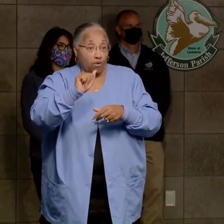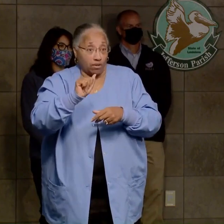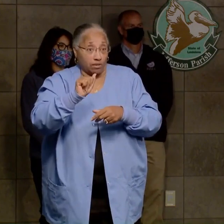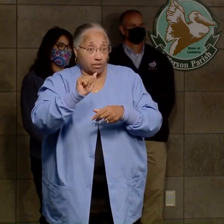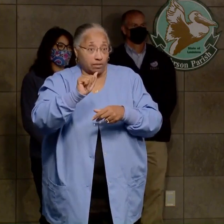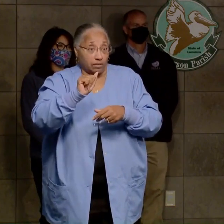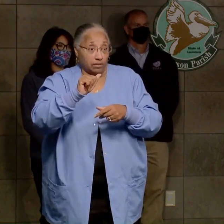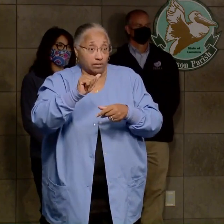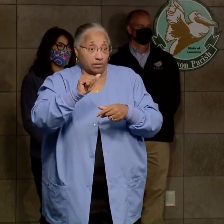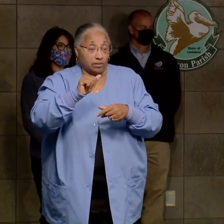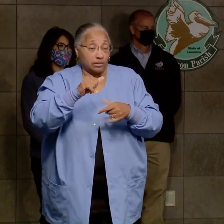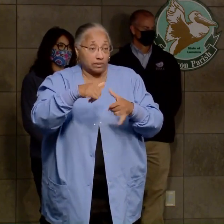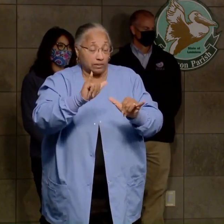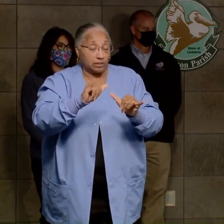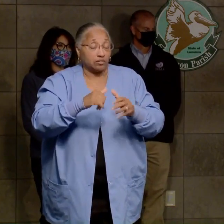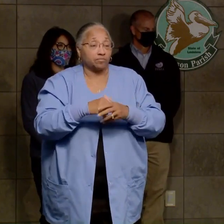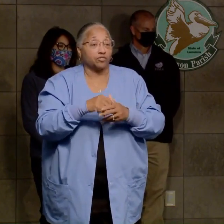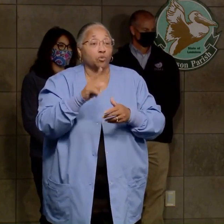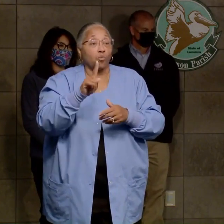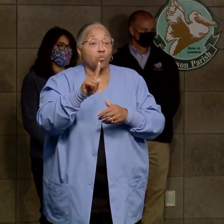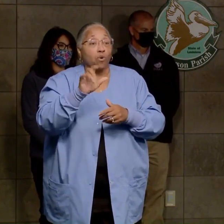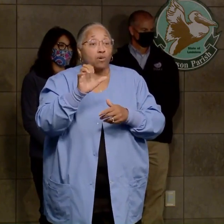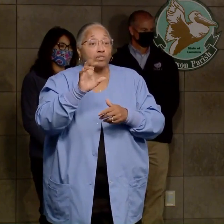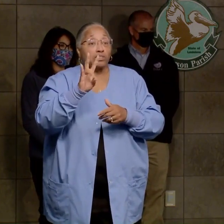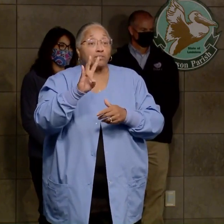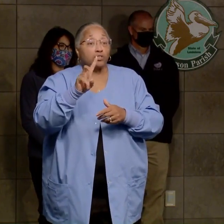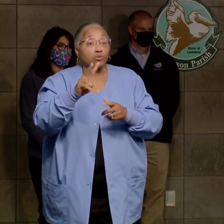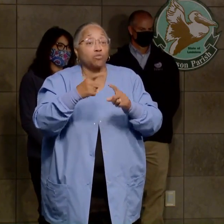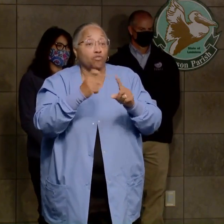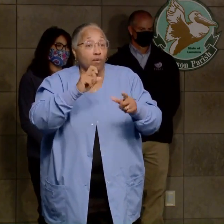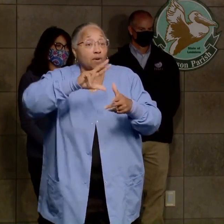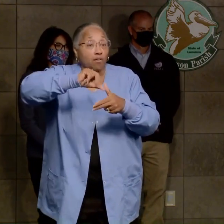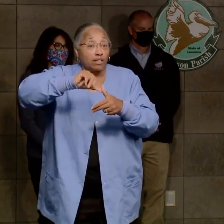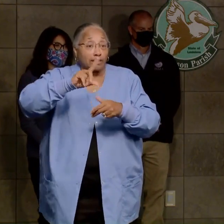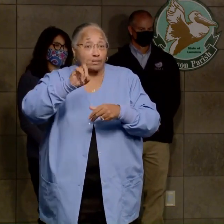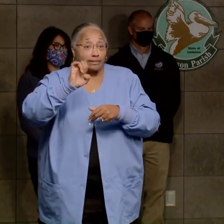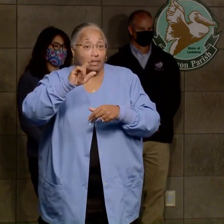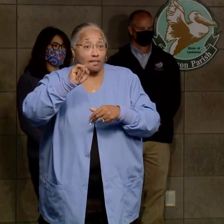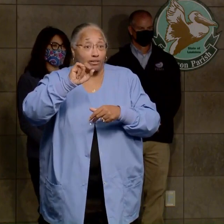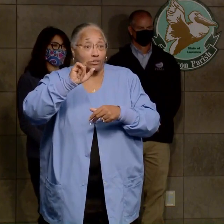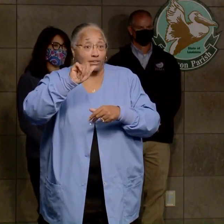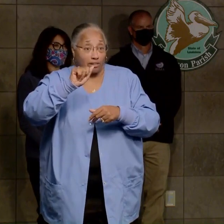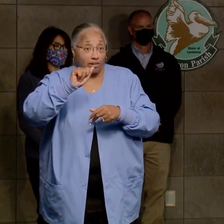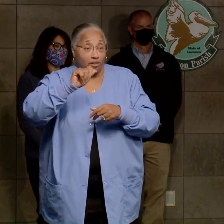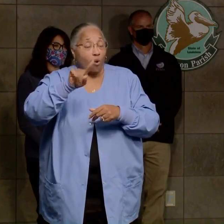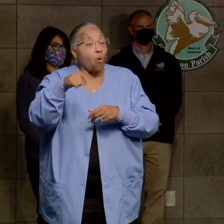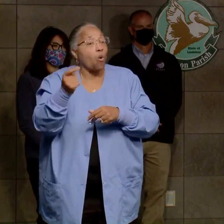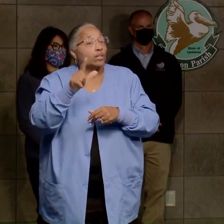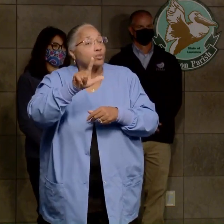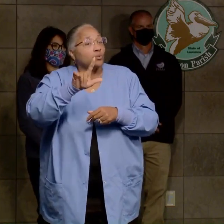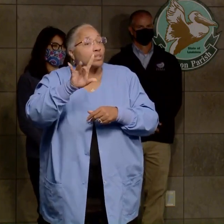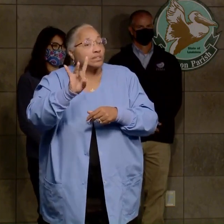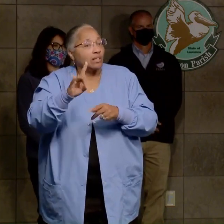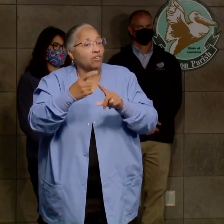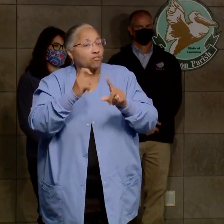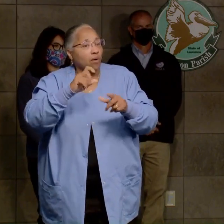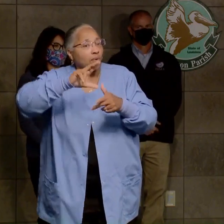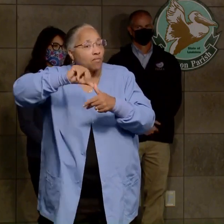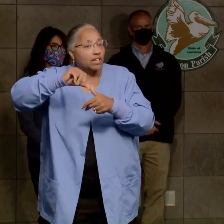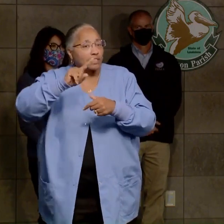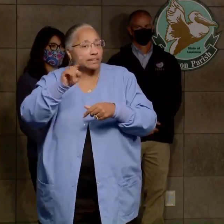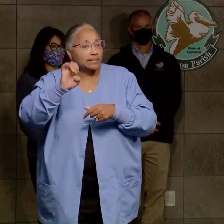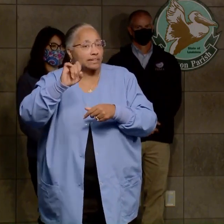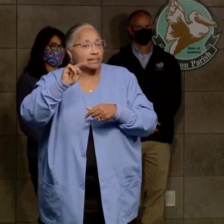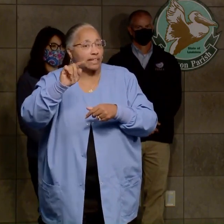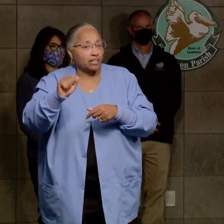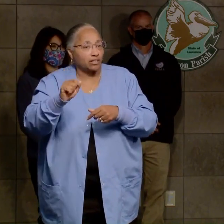172 from Hurricane Delta, and then only 27 from Hurricane Zeta, and they are